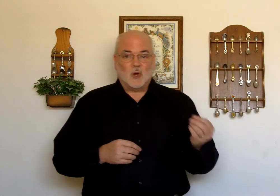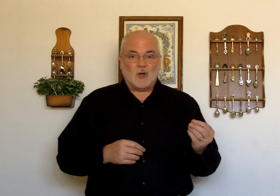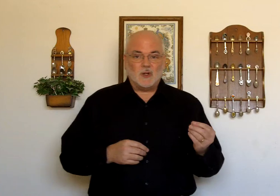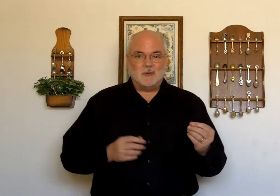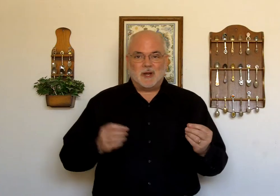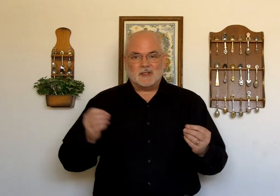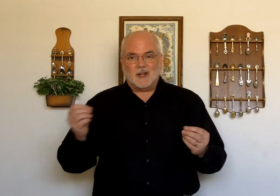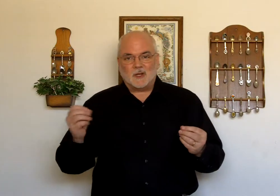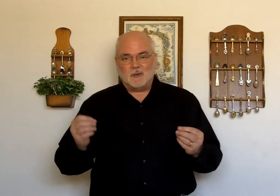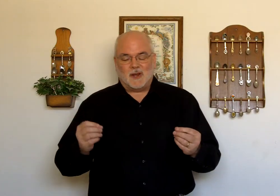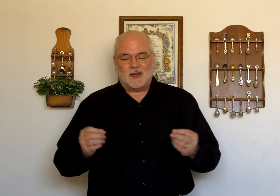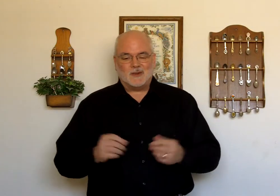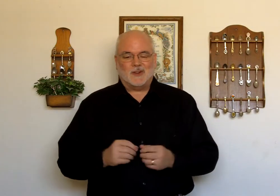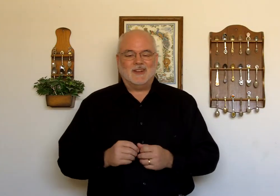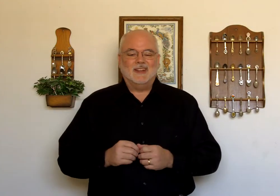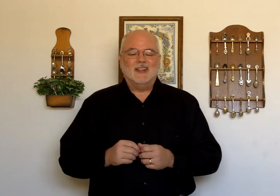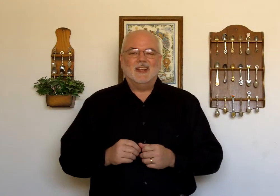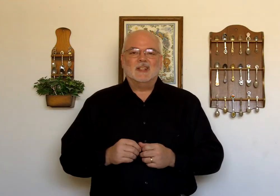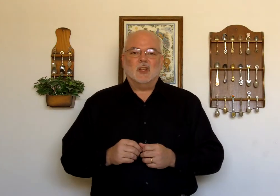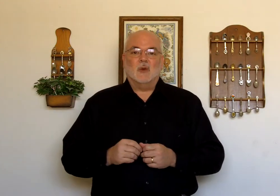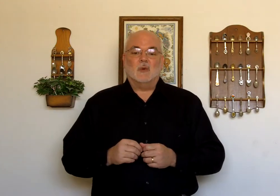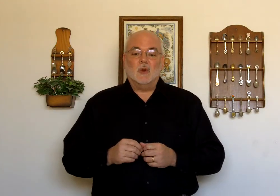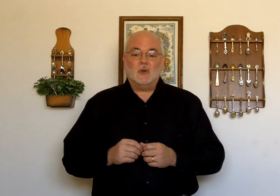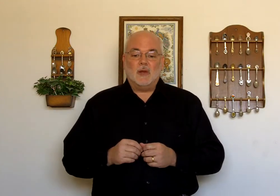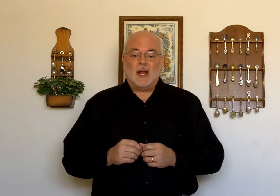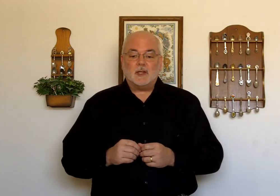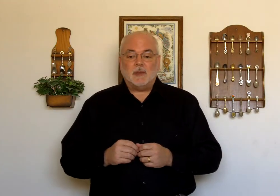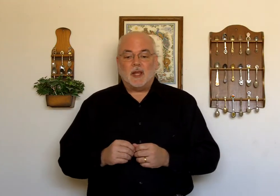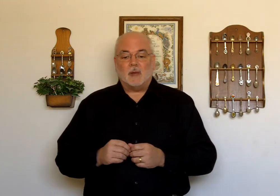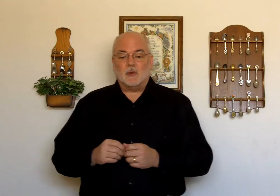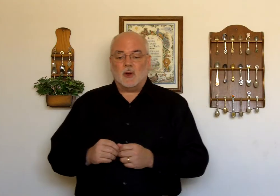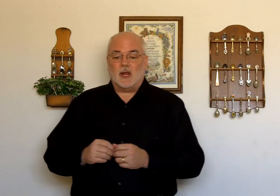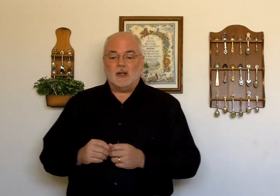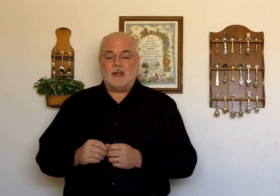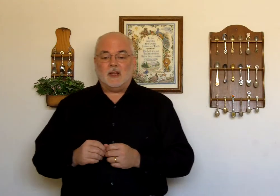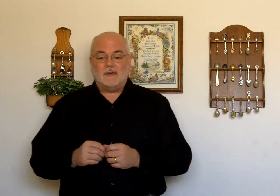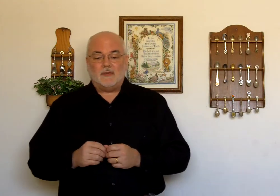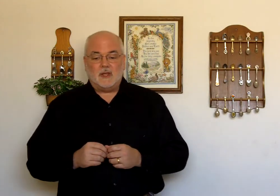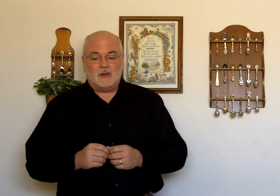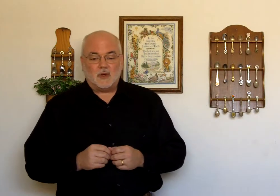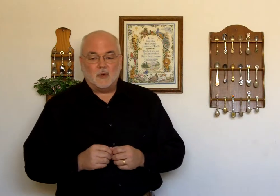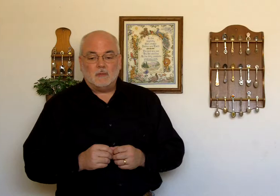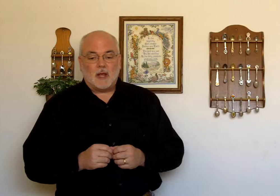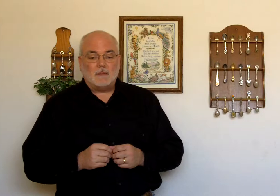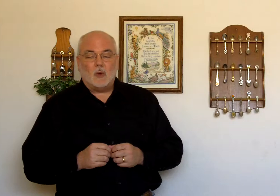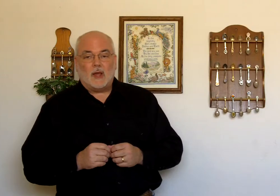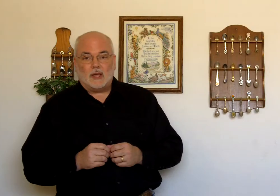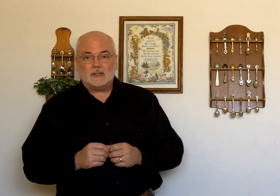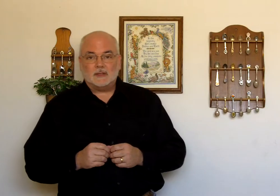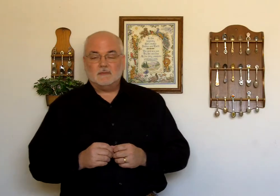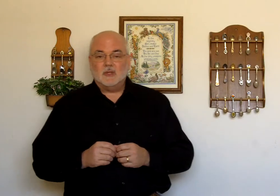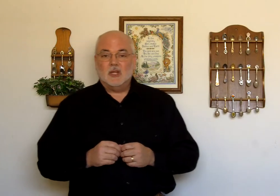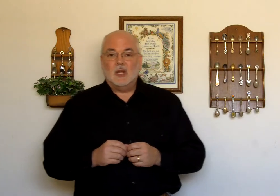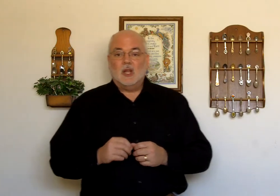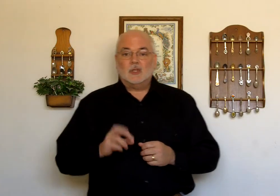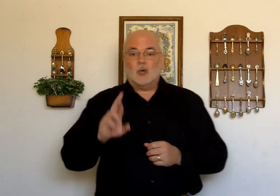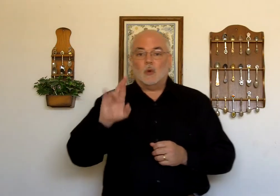words, but it's not communication. So, Ruth went out to pick up green in a field owned by Boaz. So,